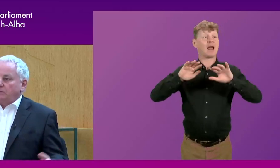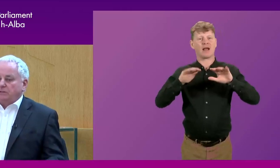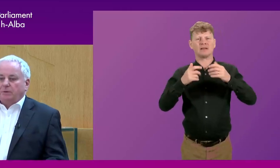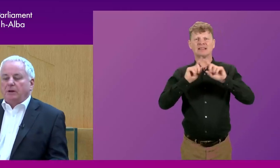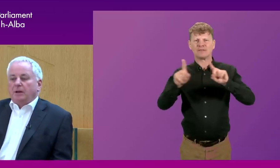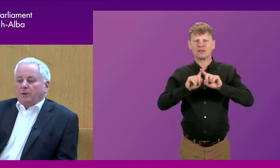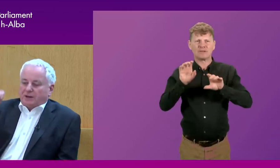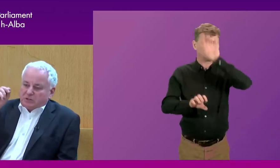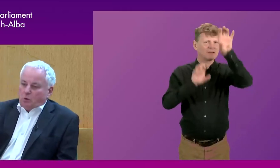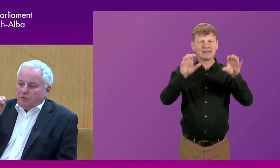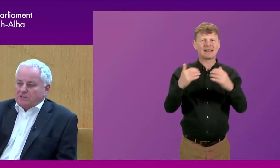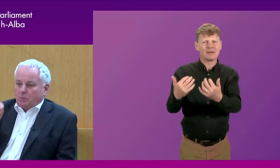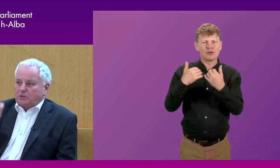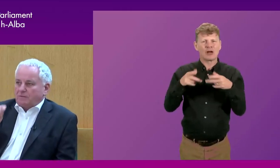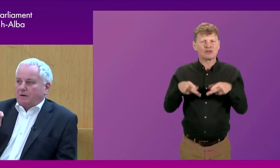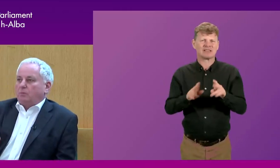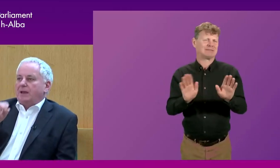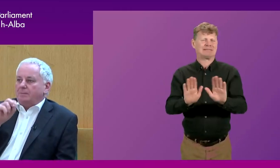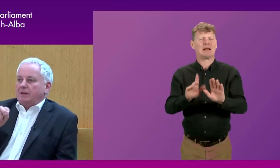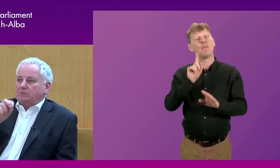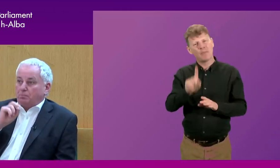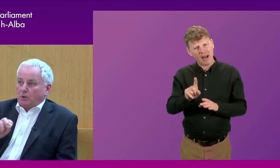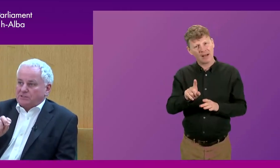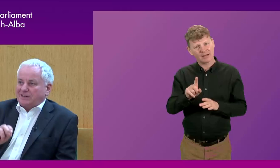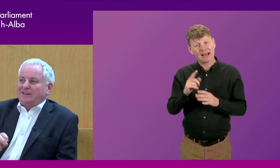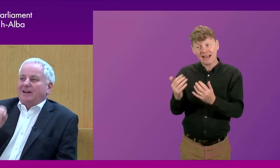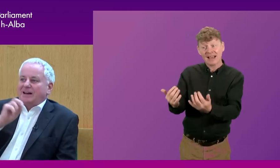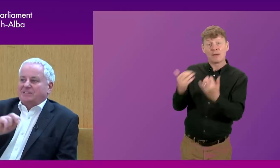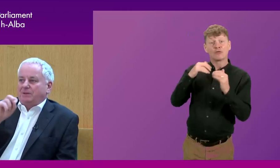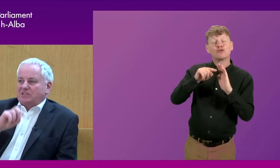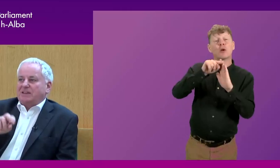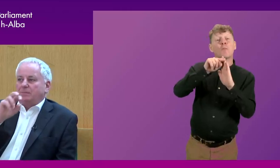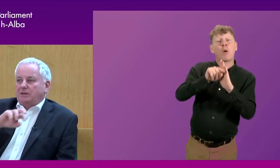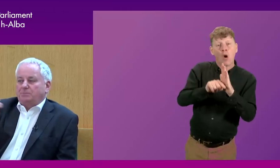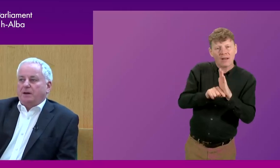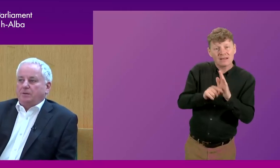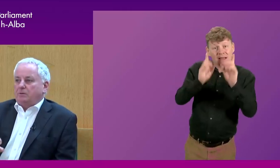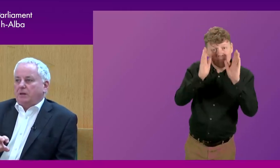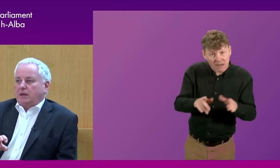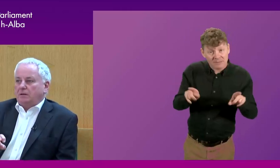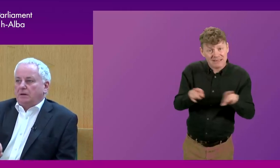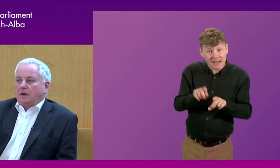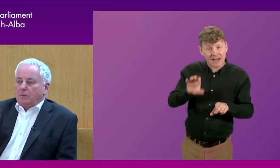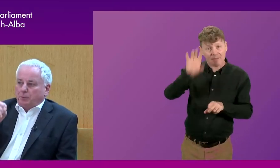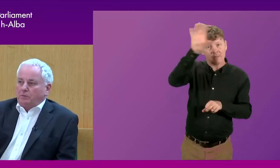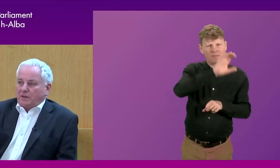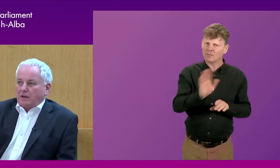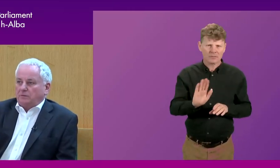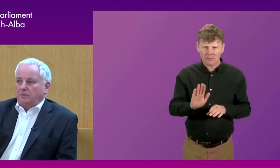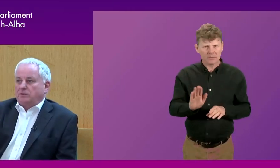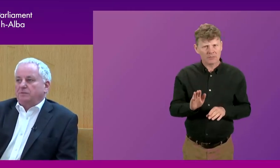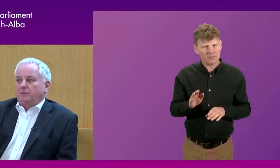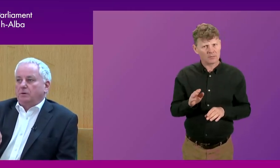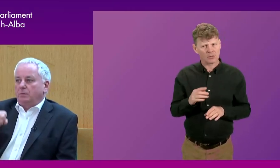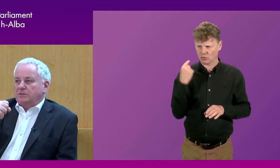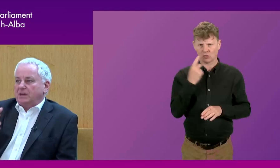immigration system. But there is no reason whatsoever why immigration policy has to be the same in each part of the UK. And we proved that